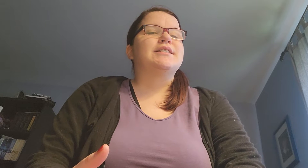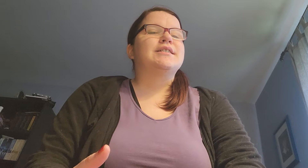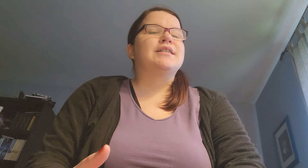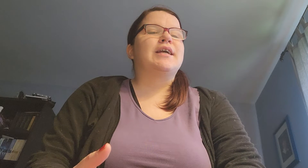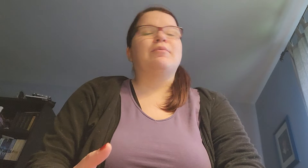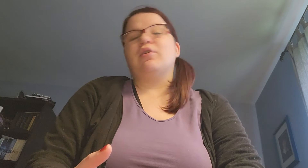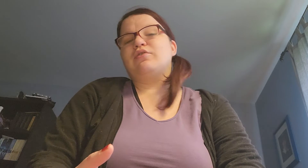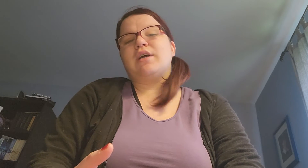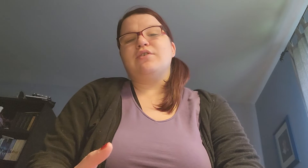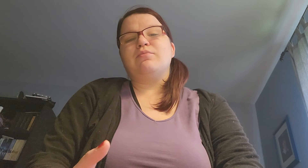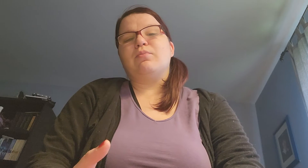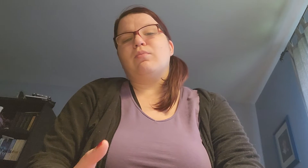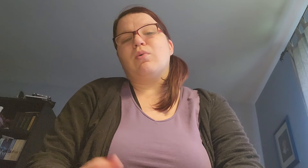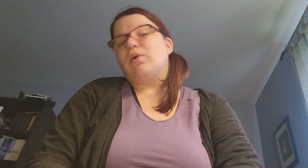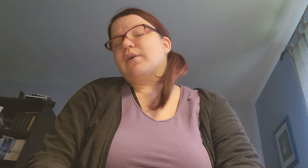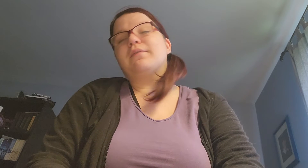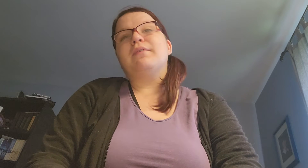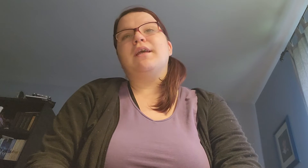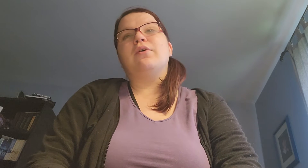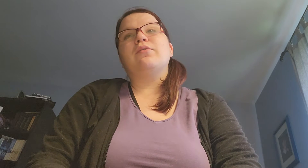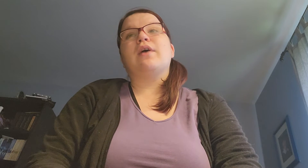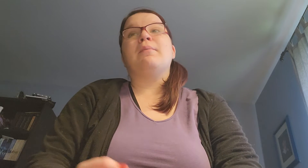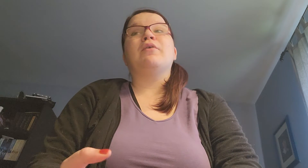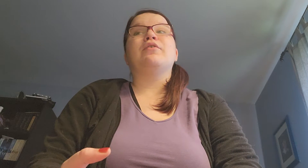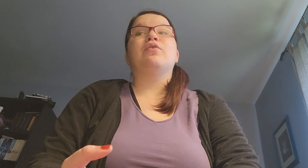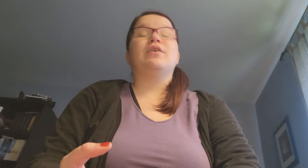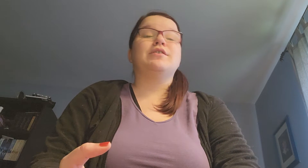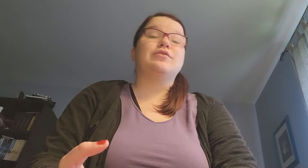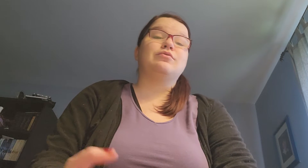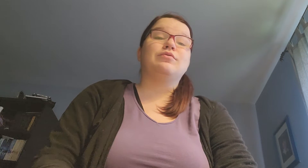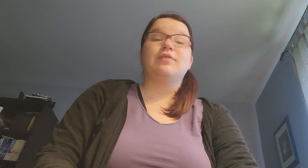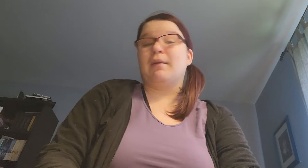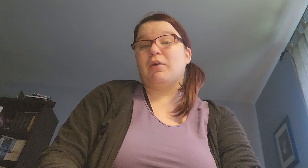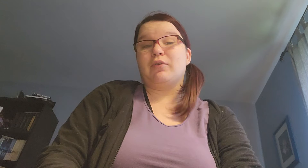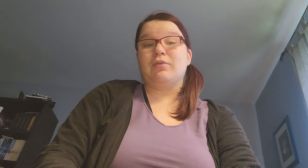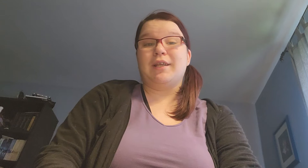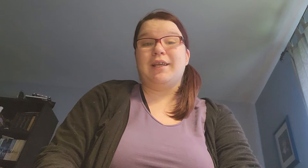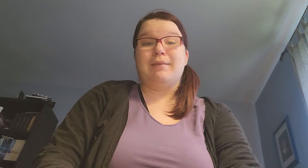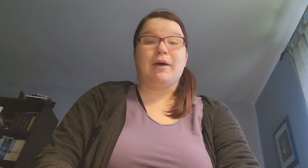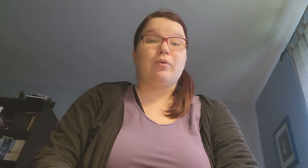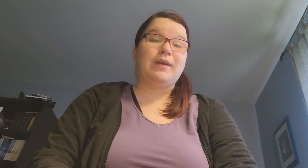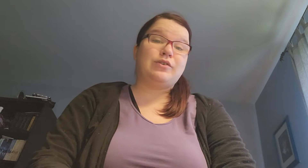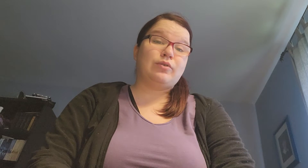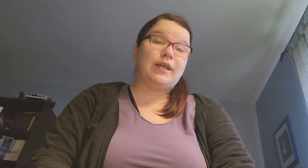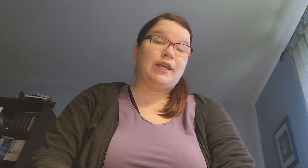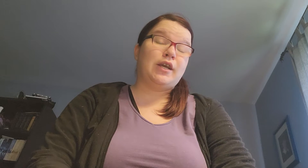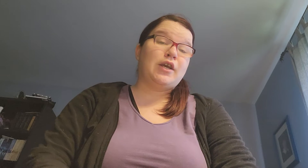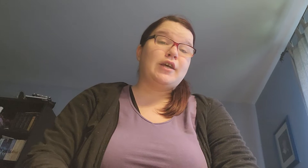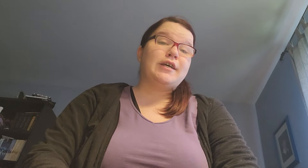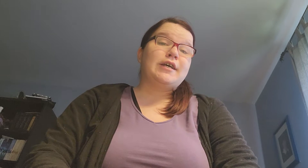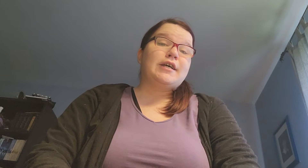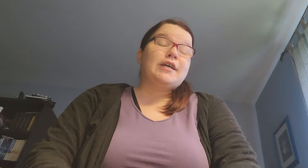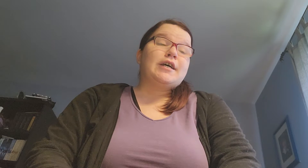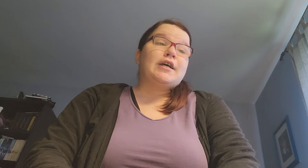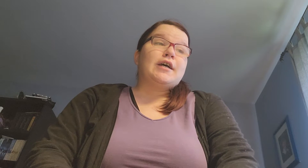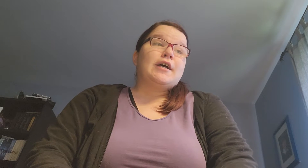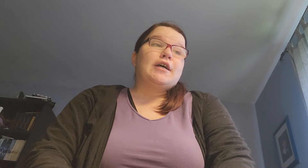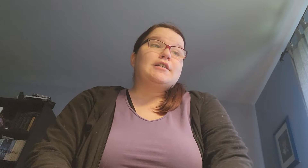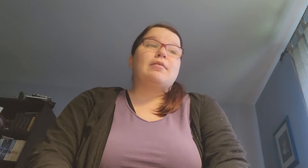Like, I'm going to try and do more videos. I'm also going to... I'm also thinking about redoing some